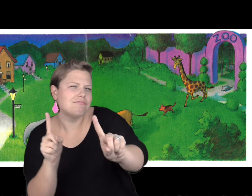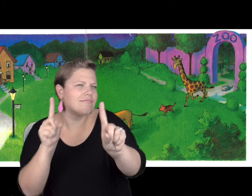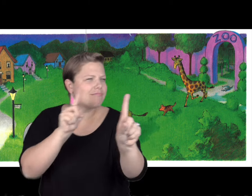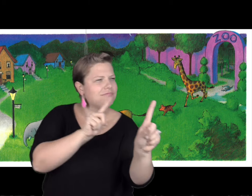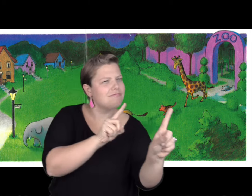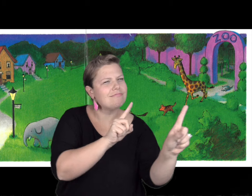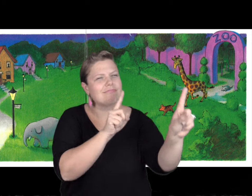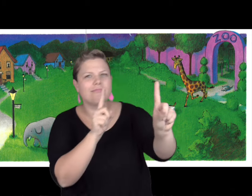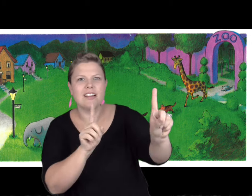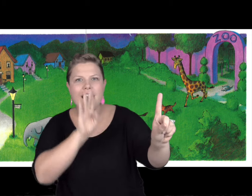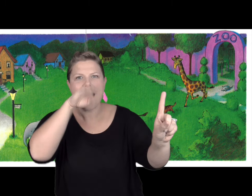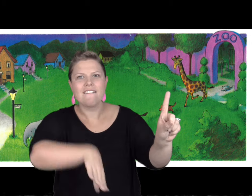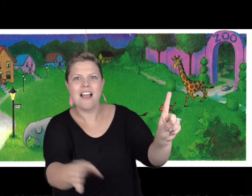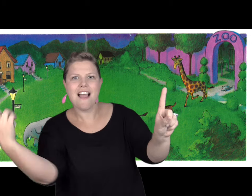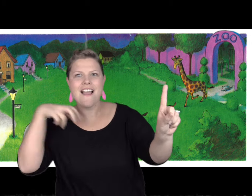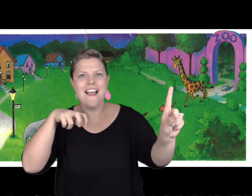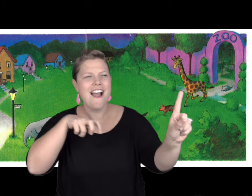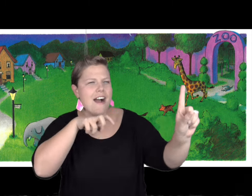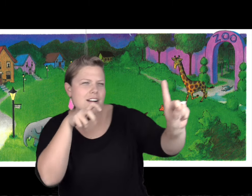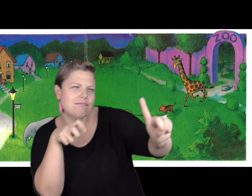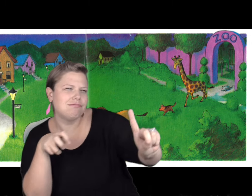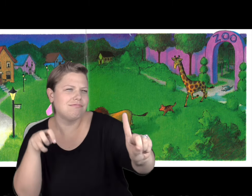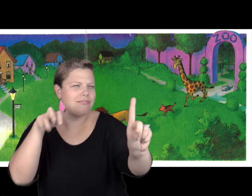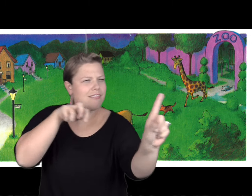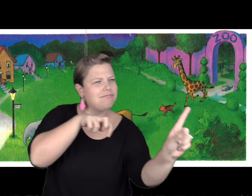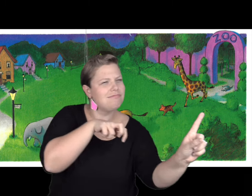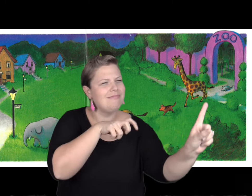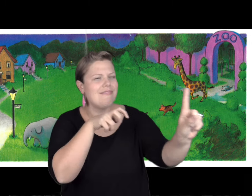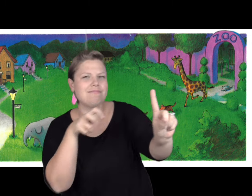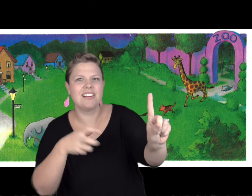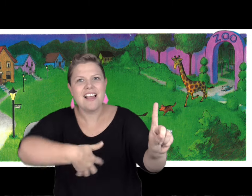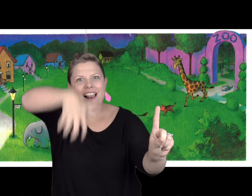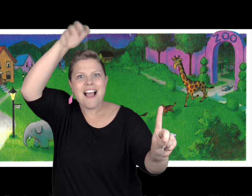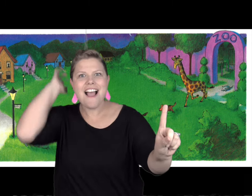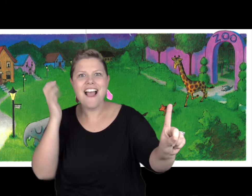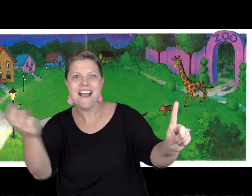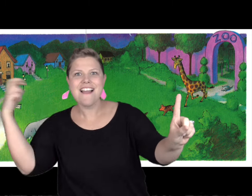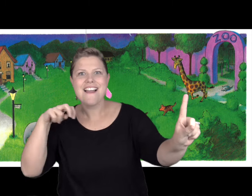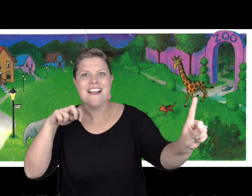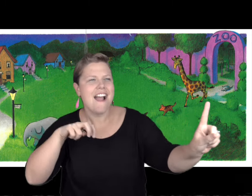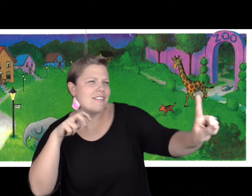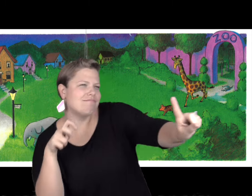Here comes the gorilla. The elephant. The lion. The